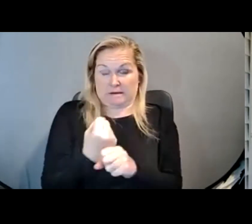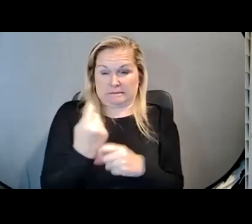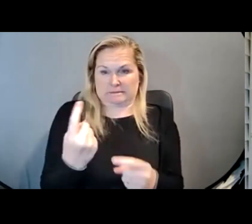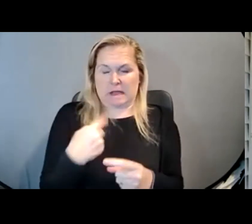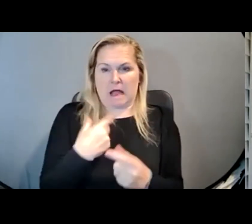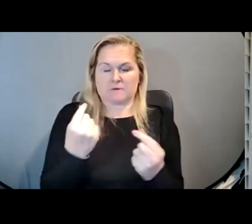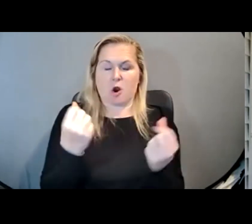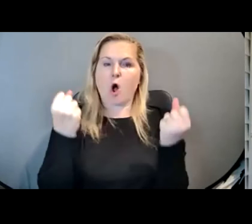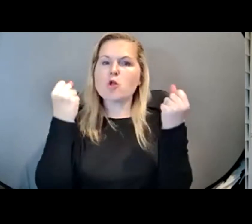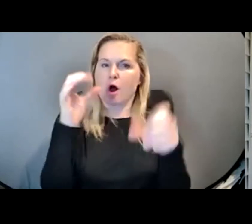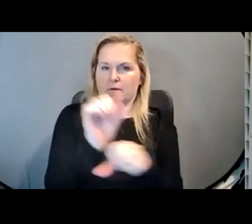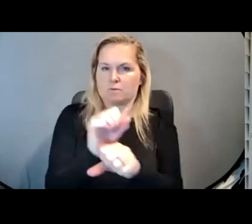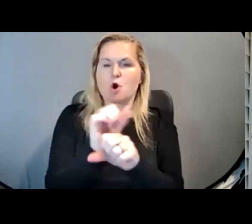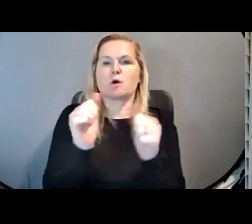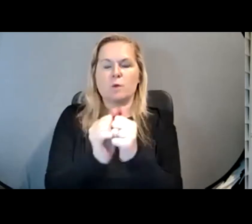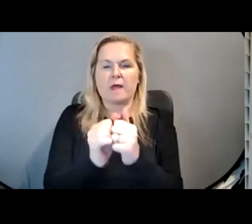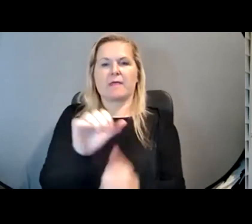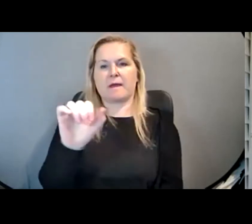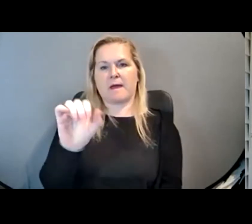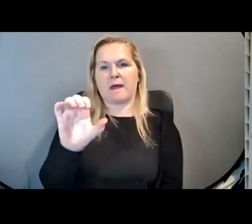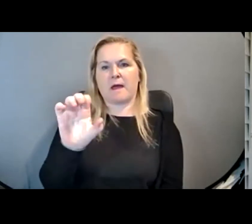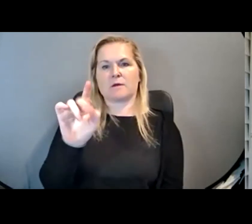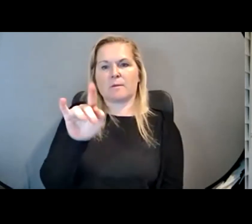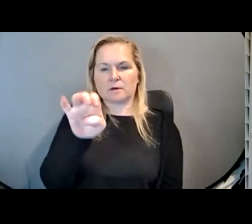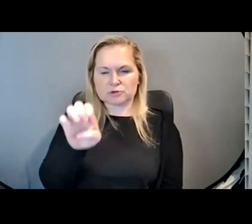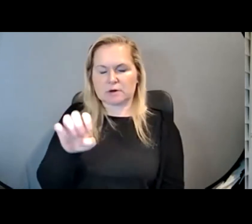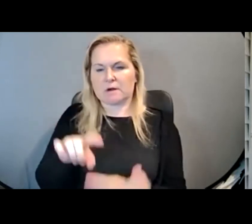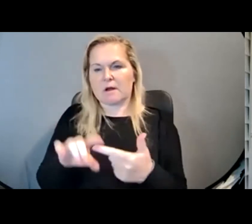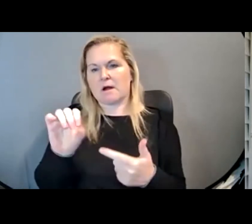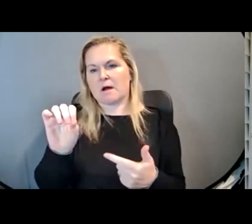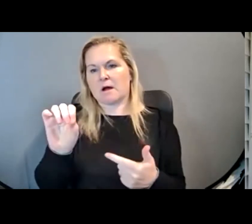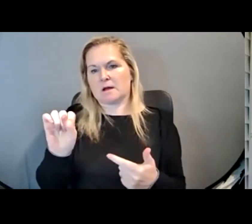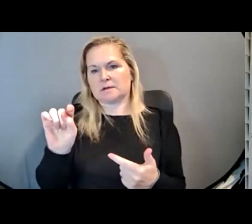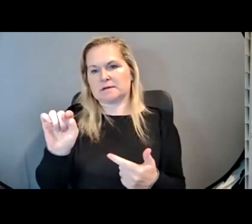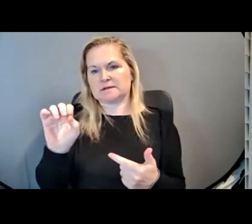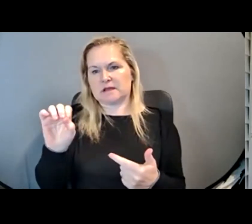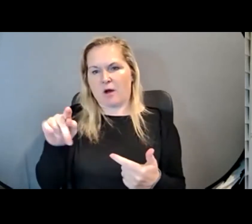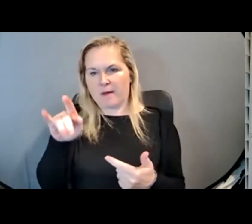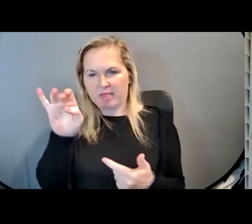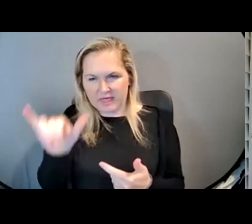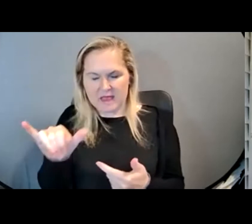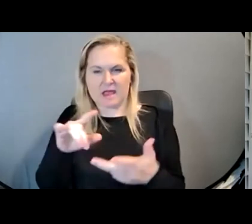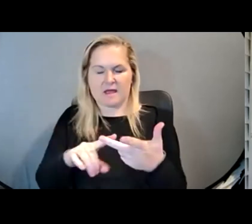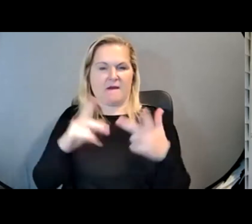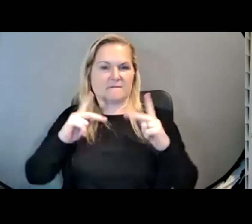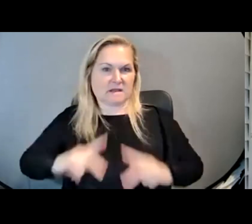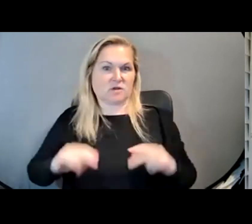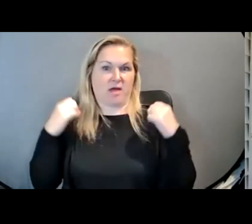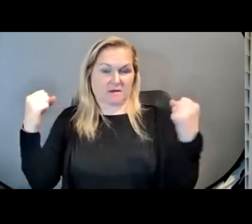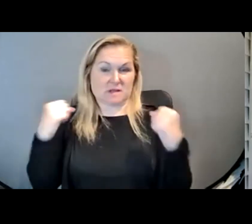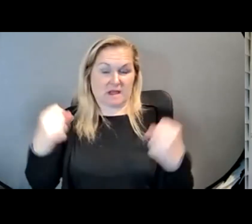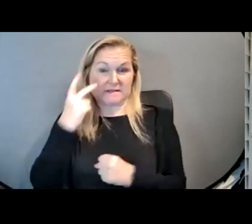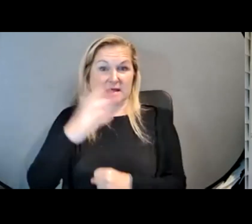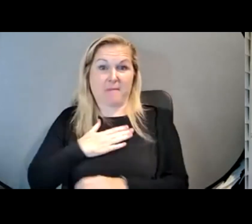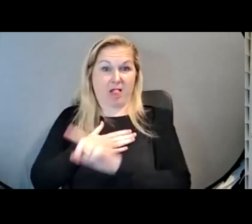quite a bit of work in acupuncture and osteopathy and different areas of physical exercise. And I have seen my left